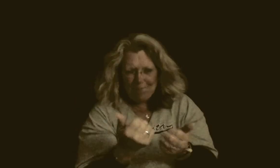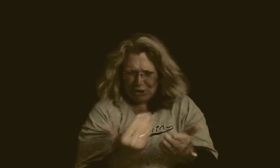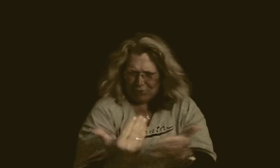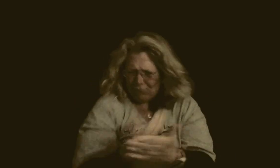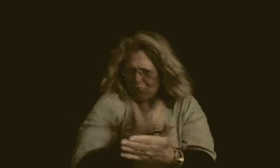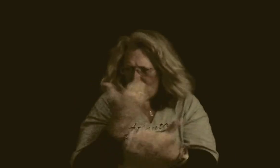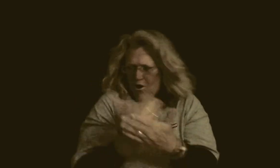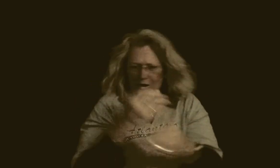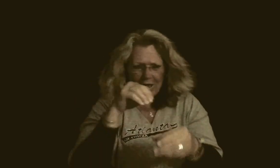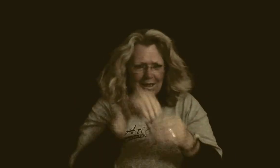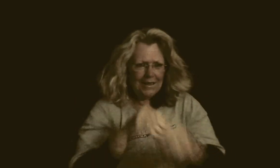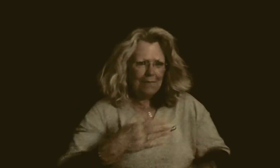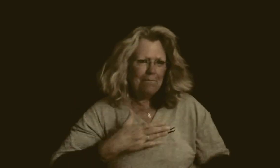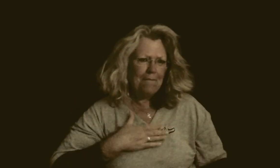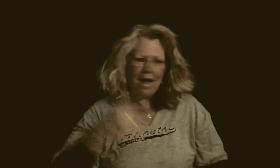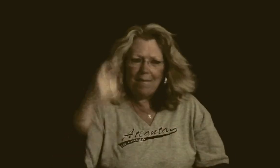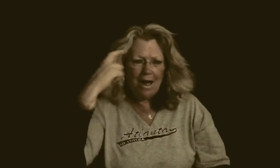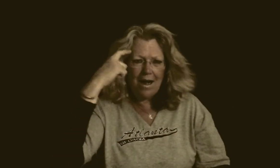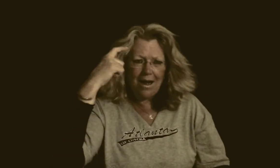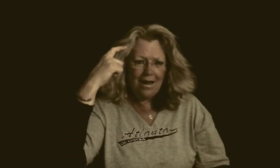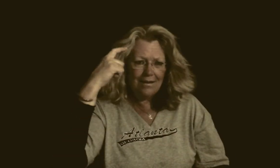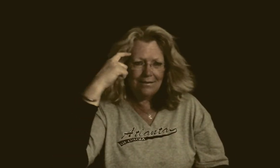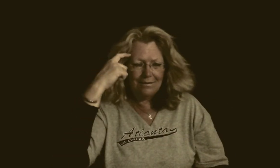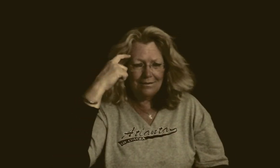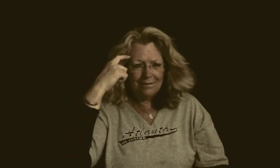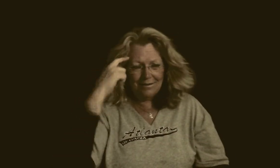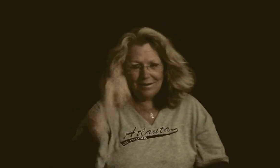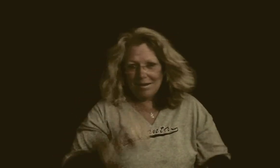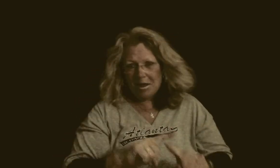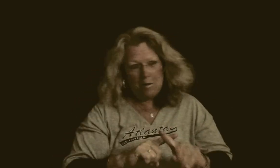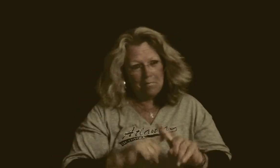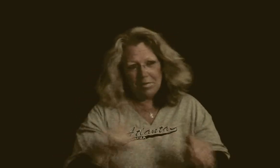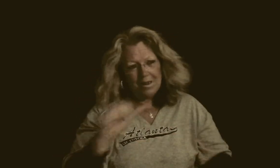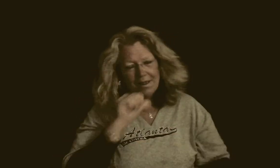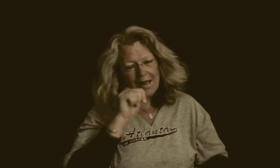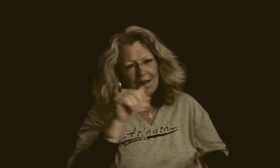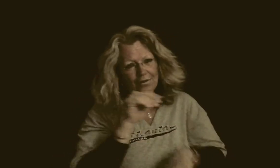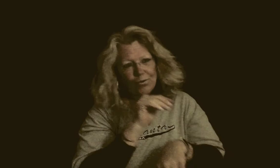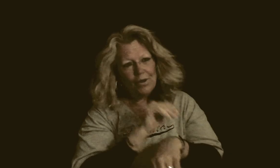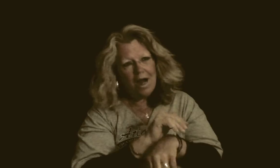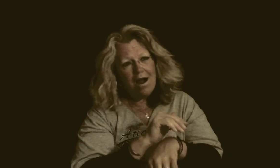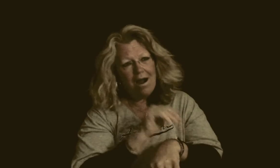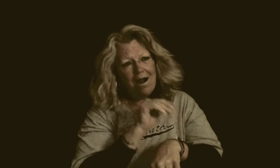were within my mind Not tonight